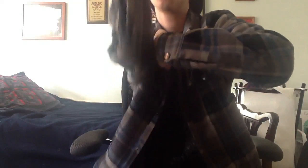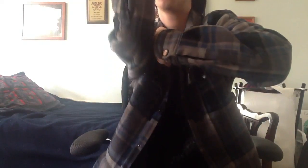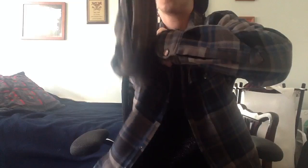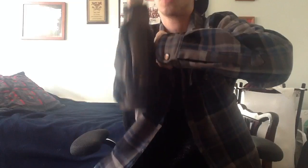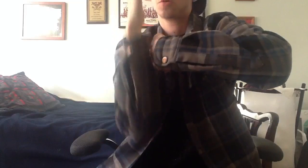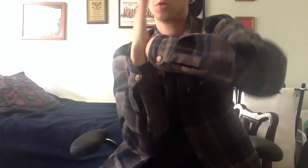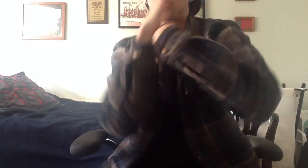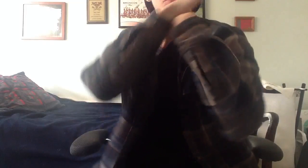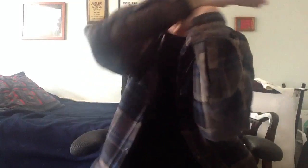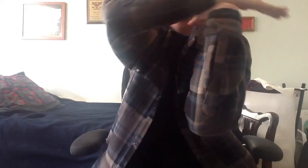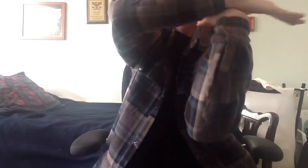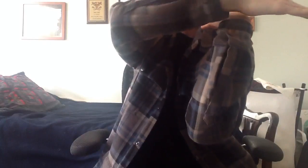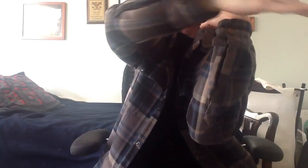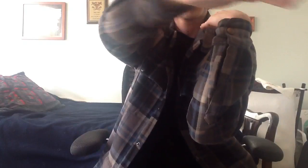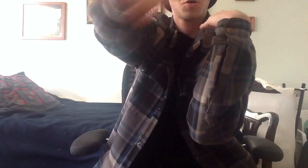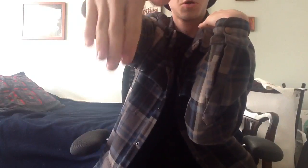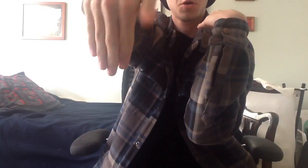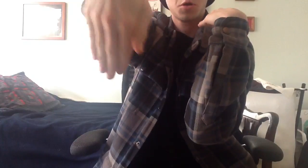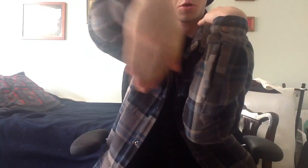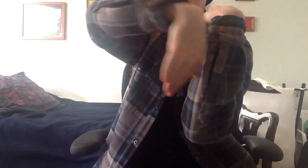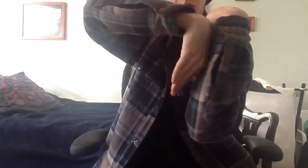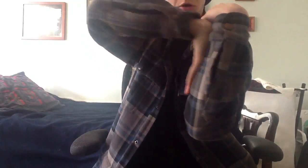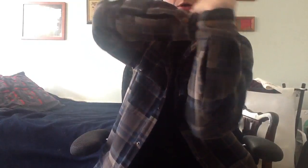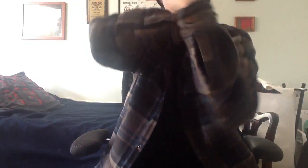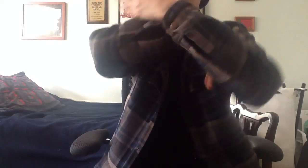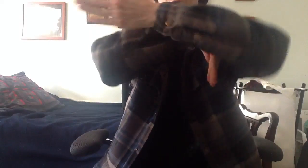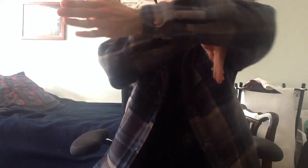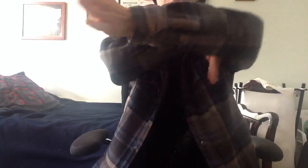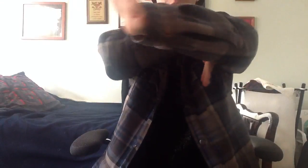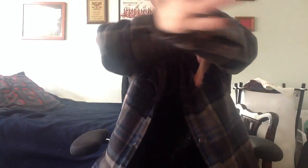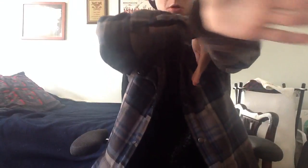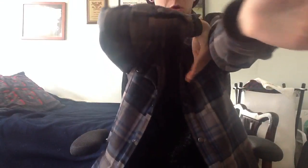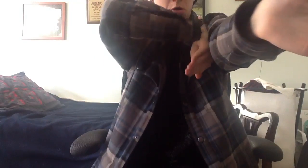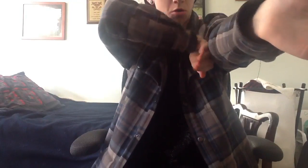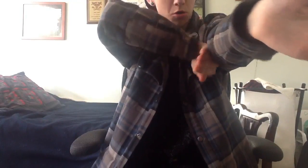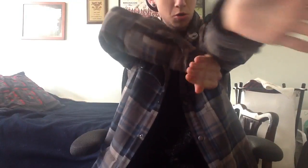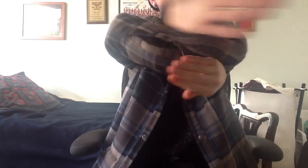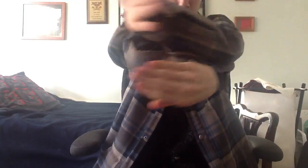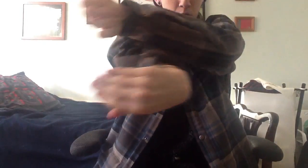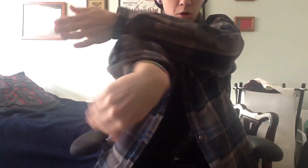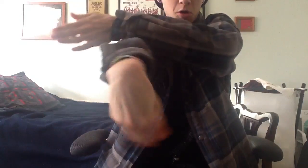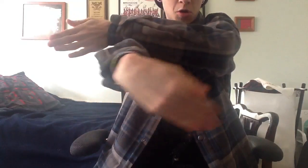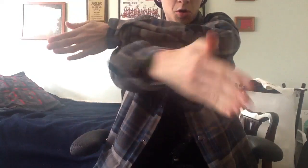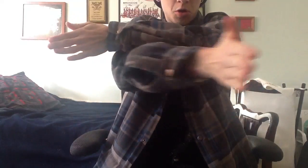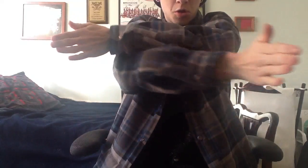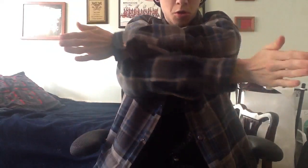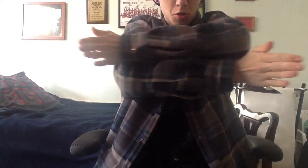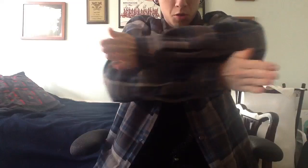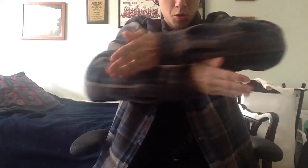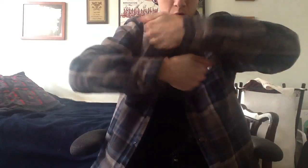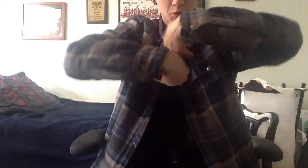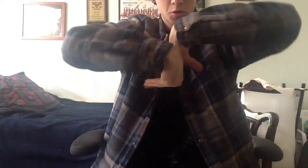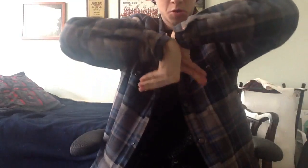motherfucker, I'm gone I'm I'm gone, yeah Middle finger to my haters, motherfucker, why you hitting? gone